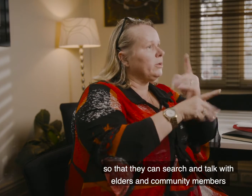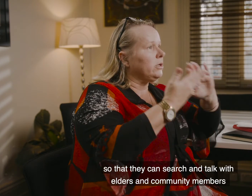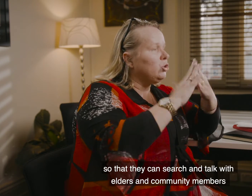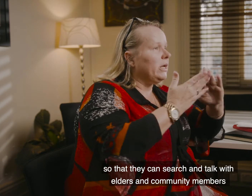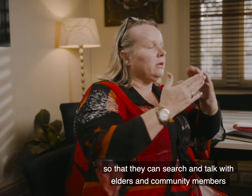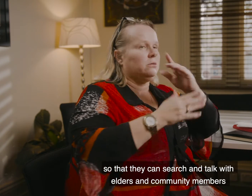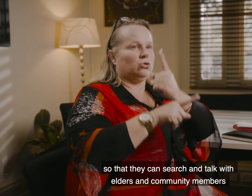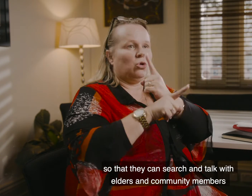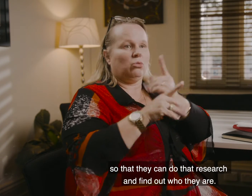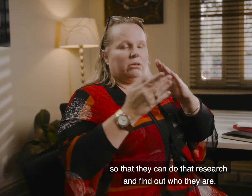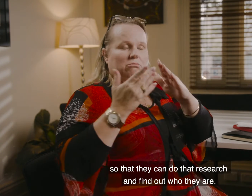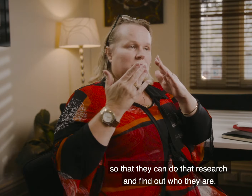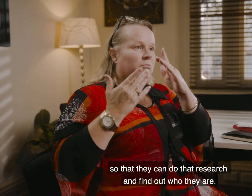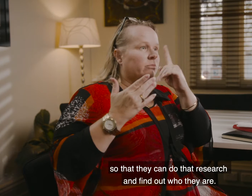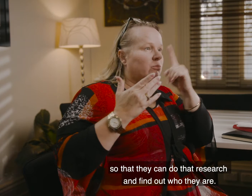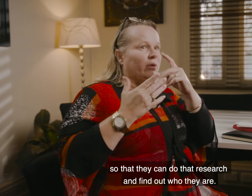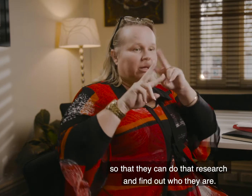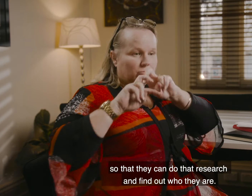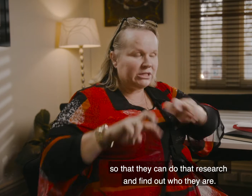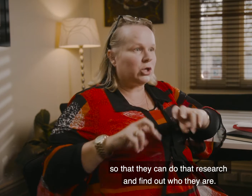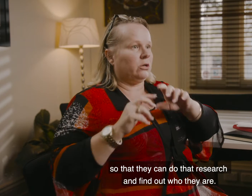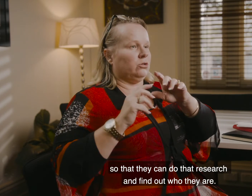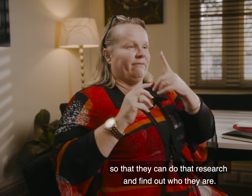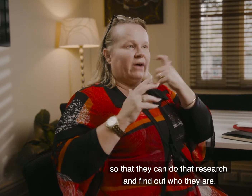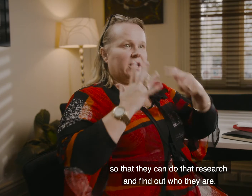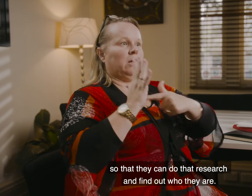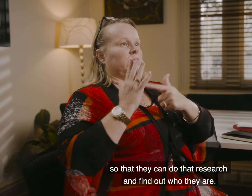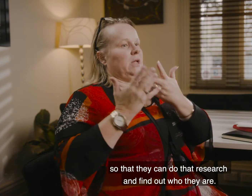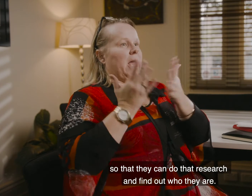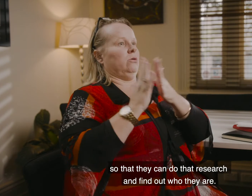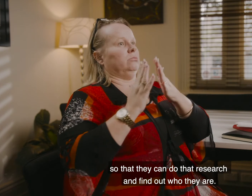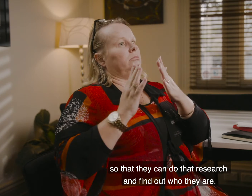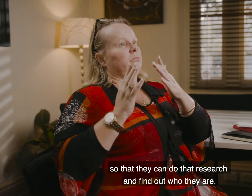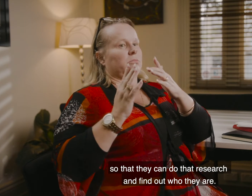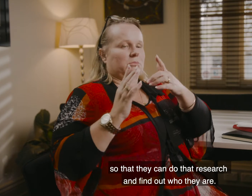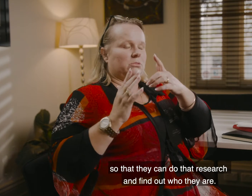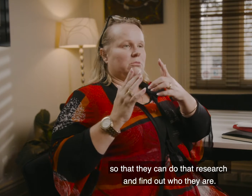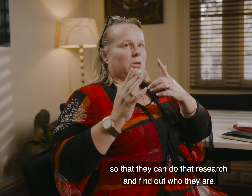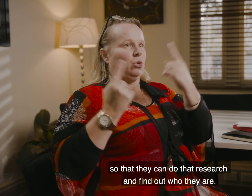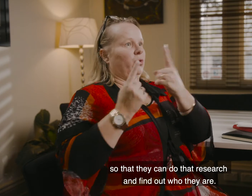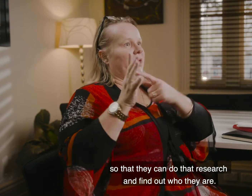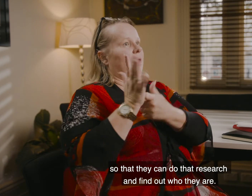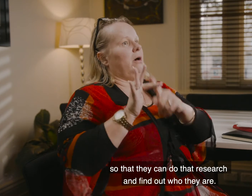members. So that they can do that research and find out who they are.